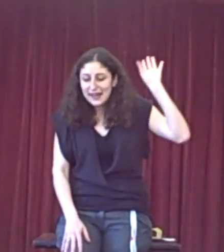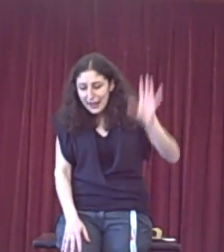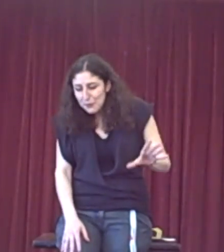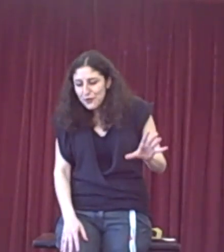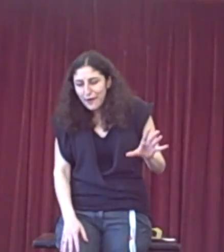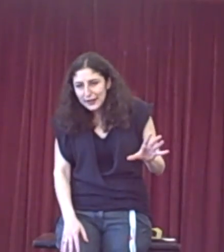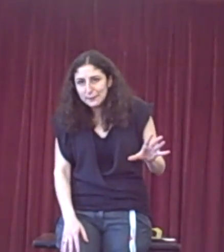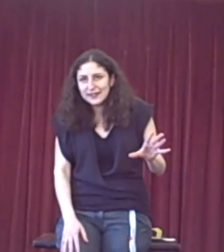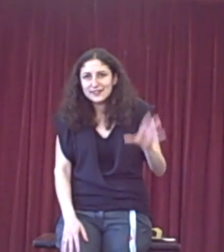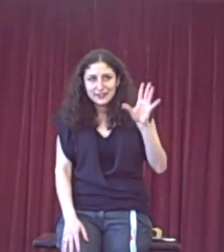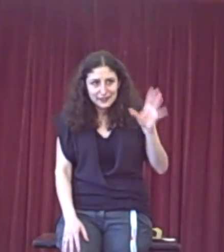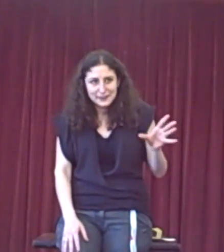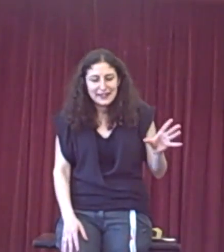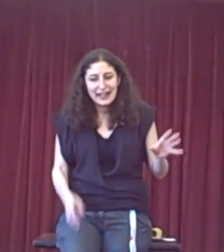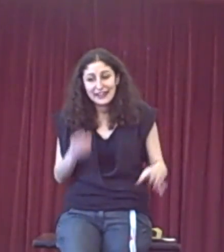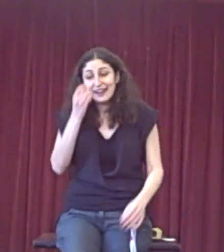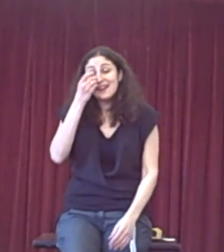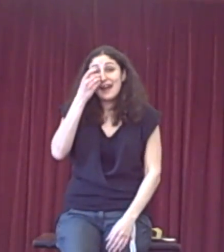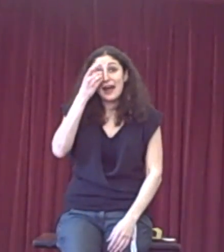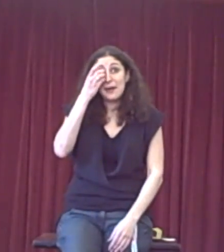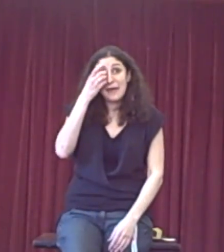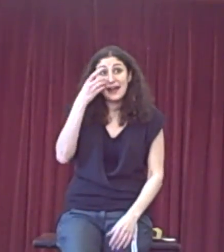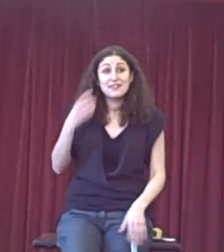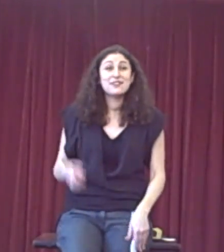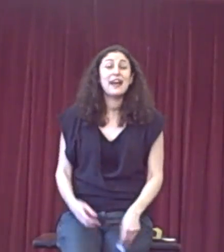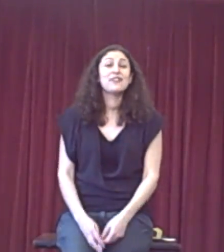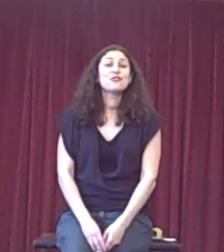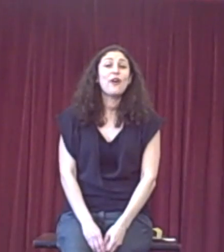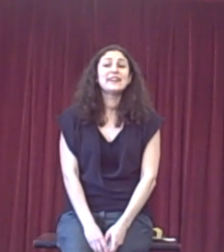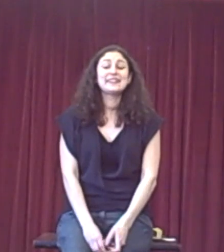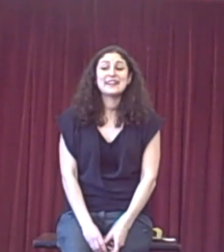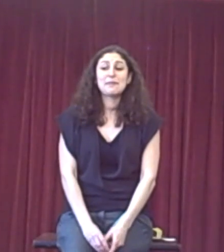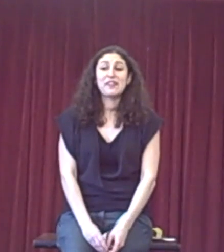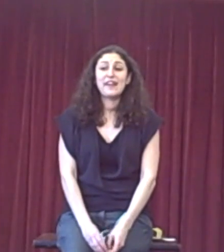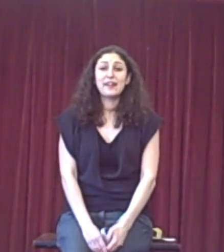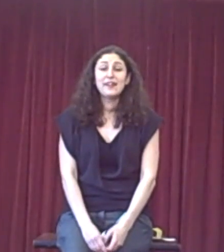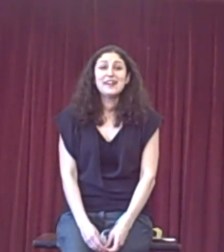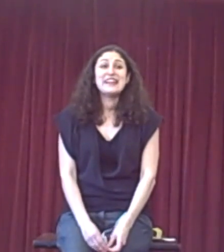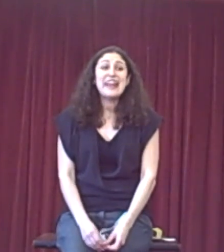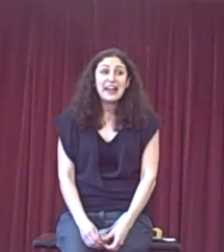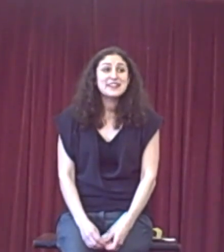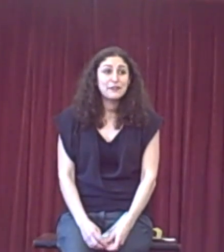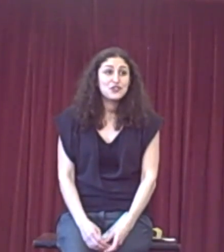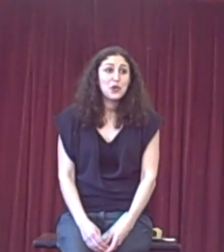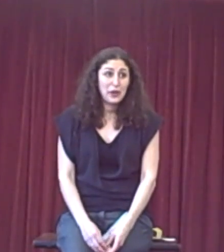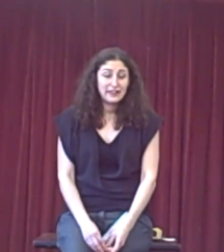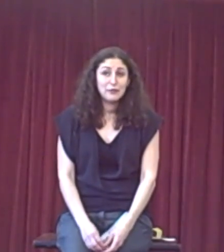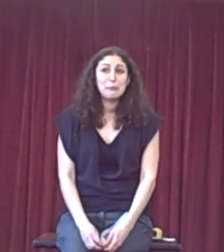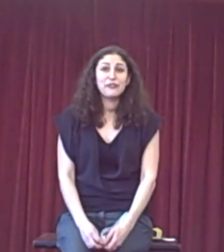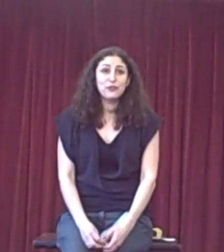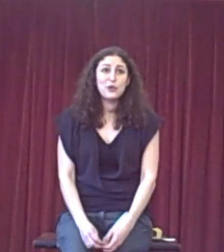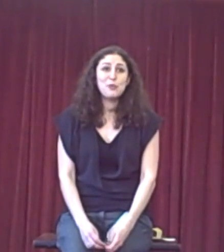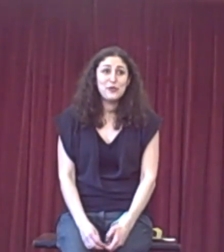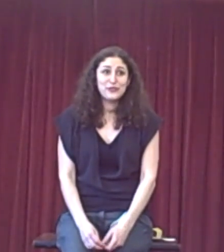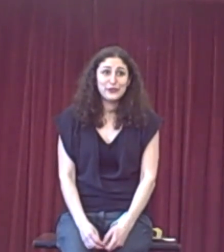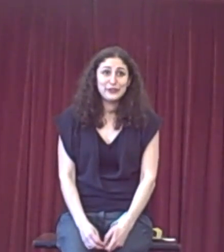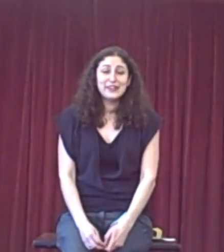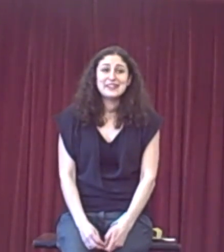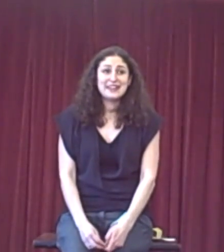yeah, label your argument that you're going to attack, and try and say something negative to it before you move on to